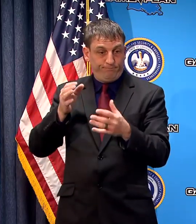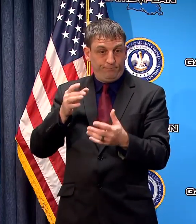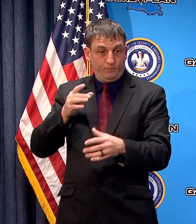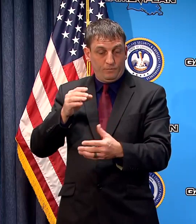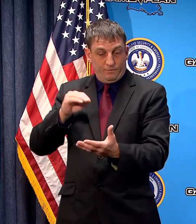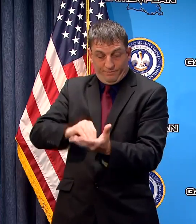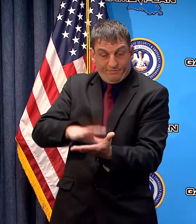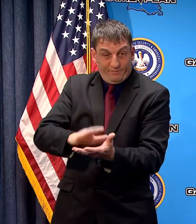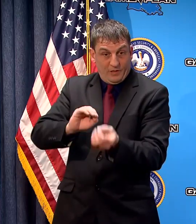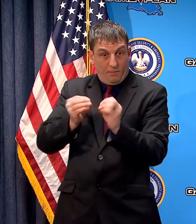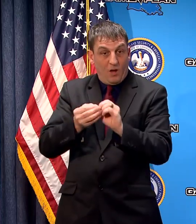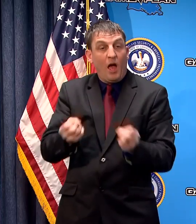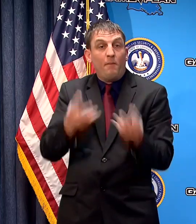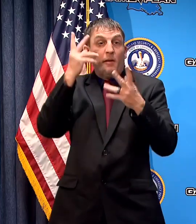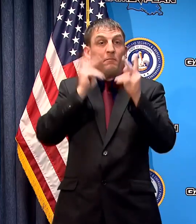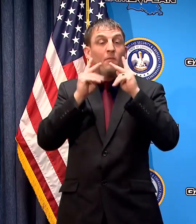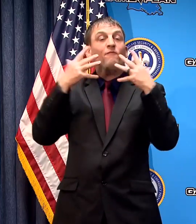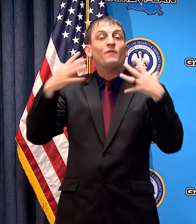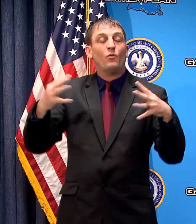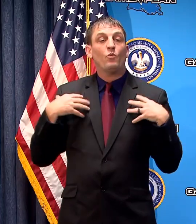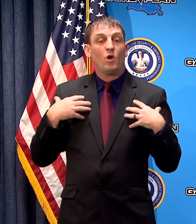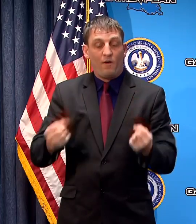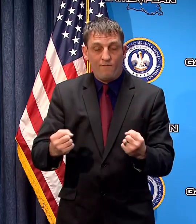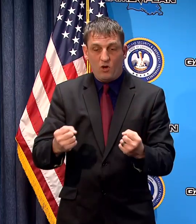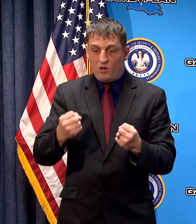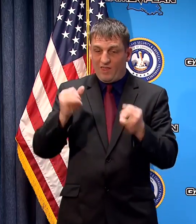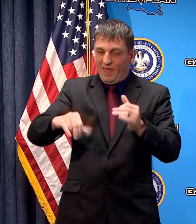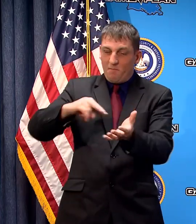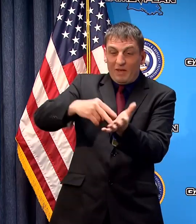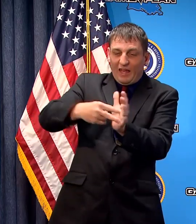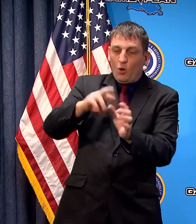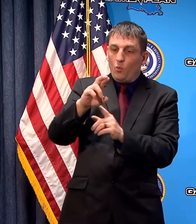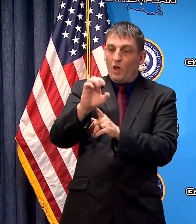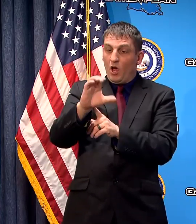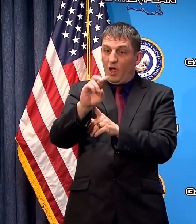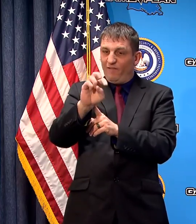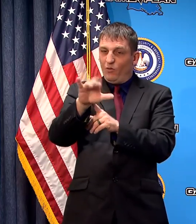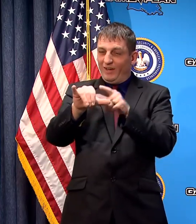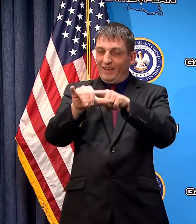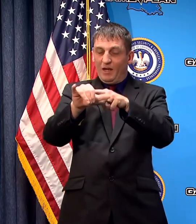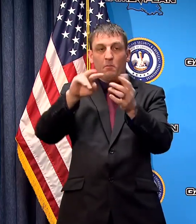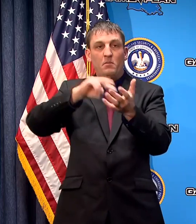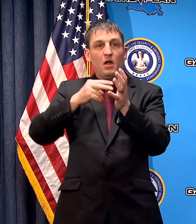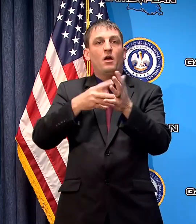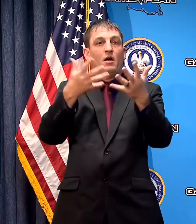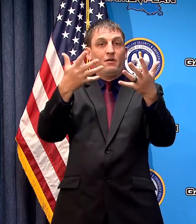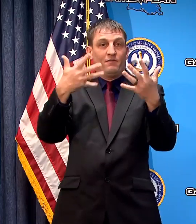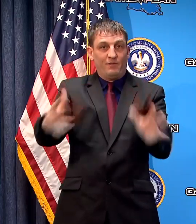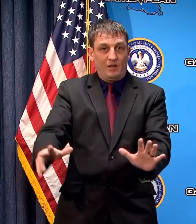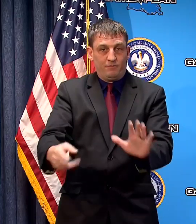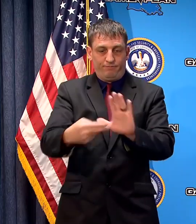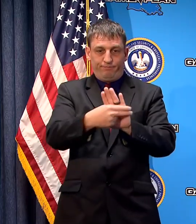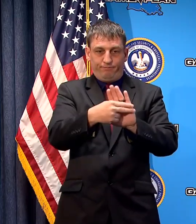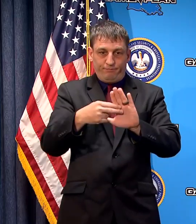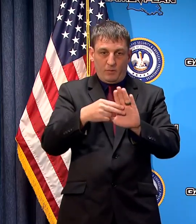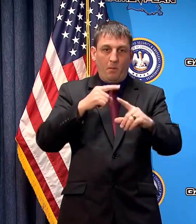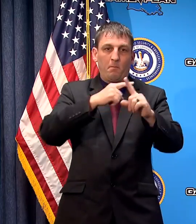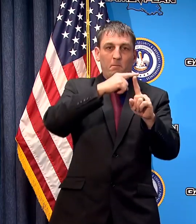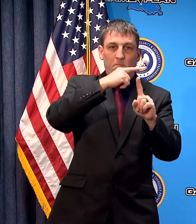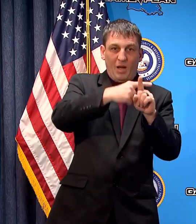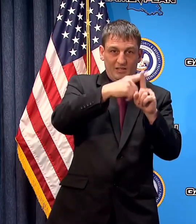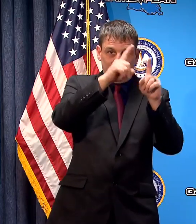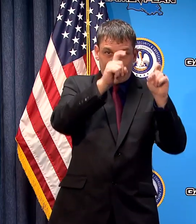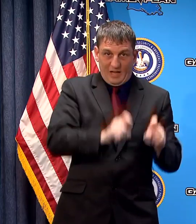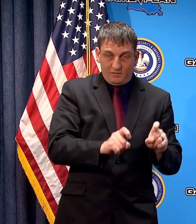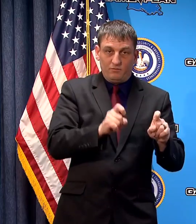recovered and recovery means you've been diagnosed through a positive test that you have COVID-19